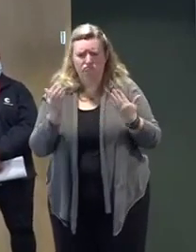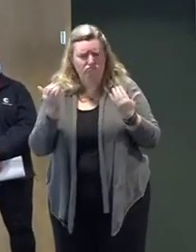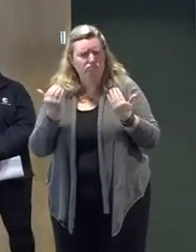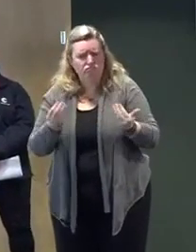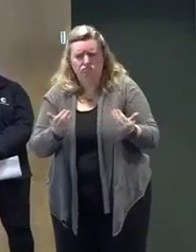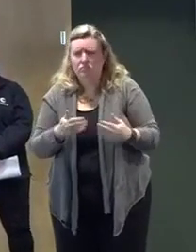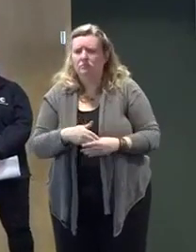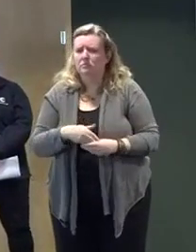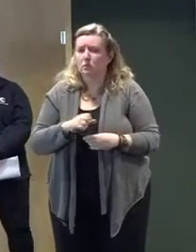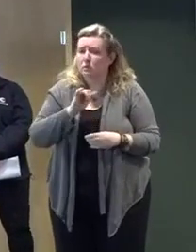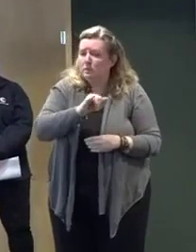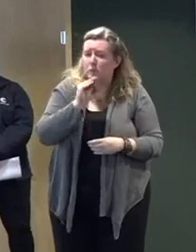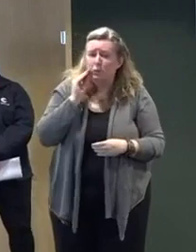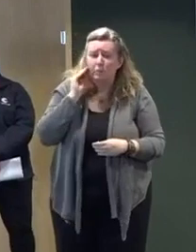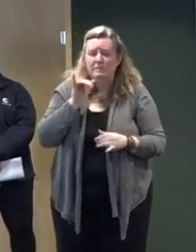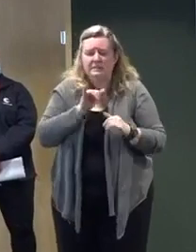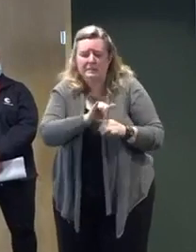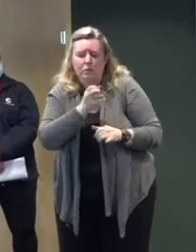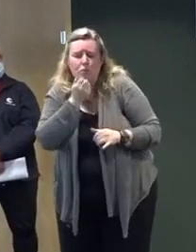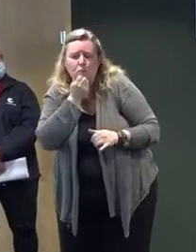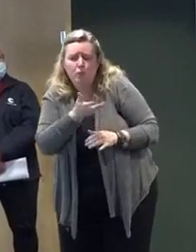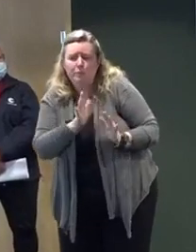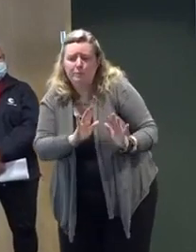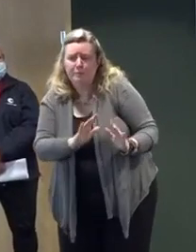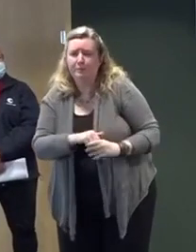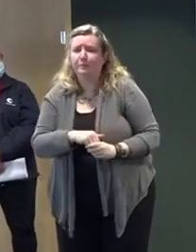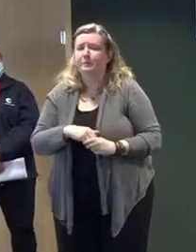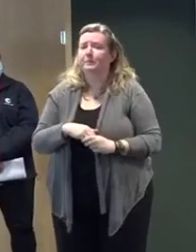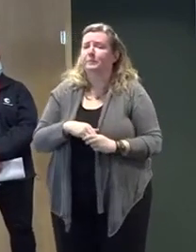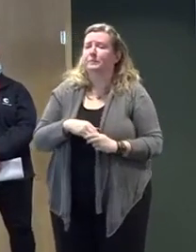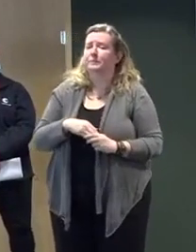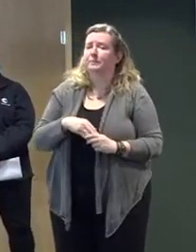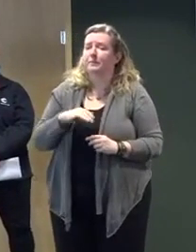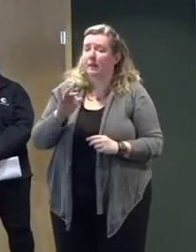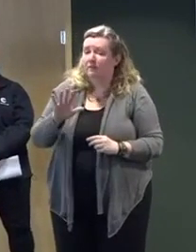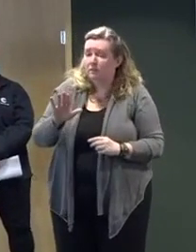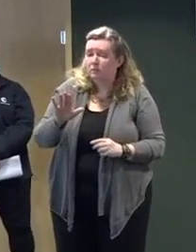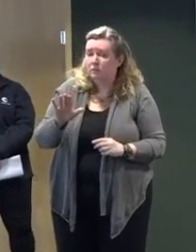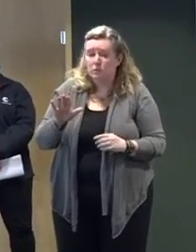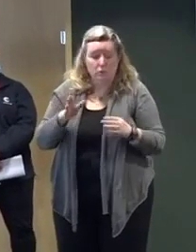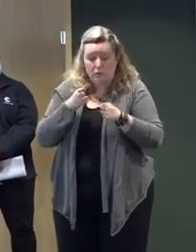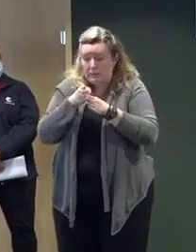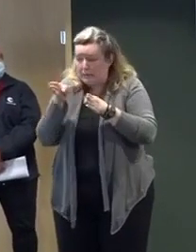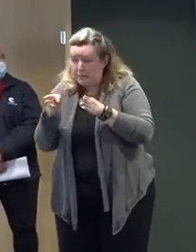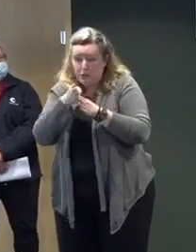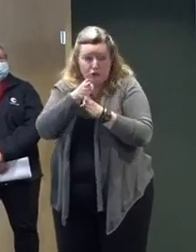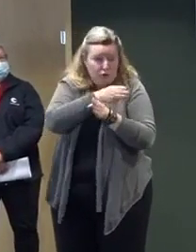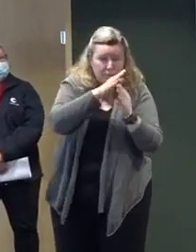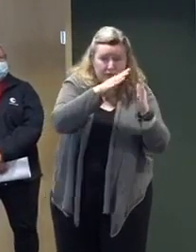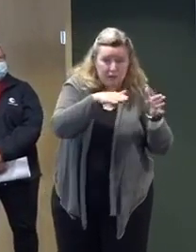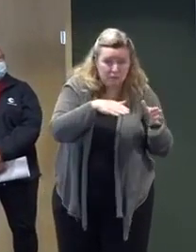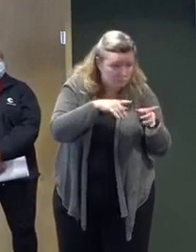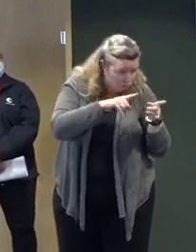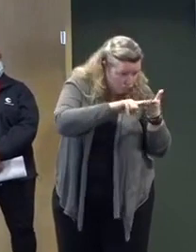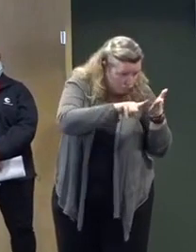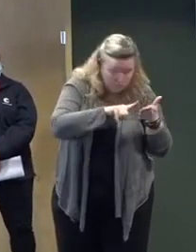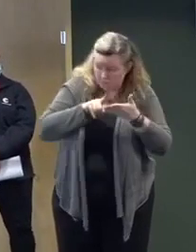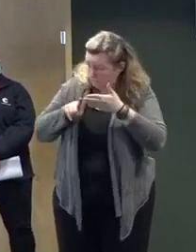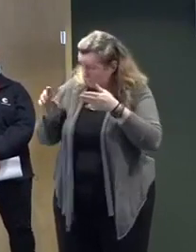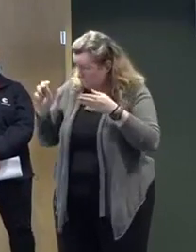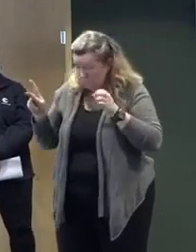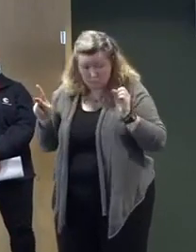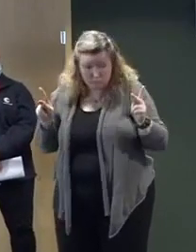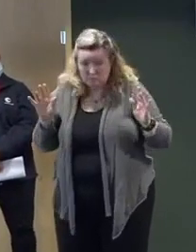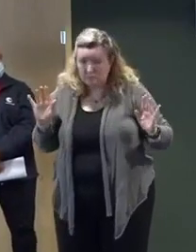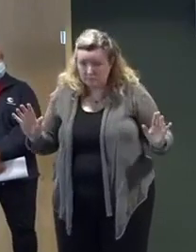to, say, check on any neighbors that, you know, need additional services or certainly the elderly. It's going to be a tough, long